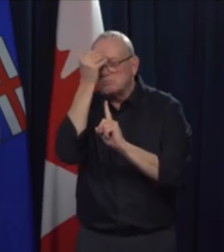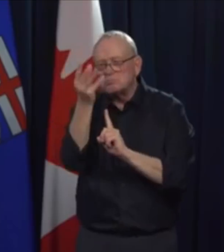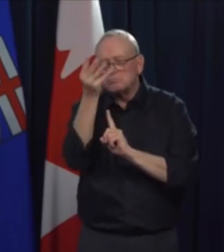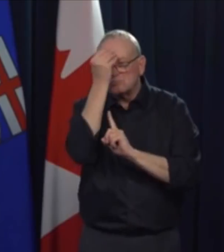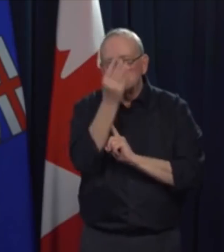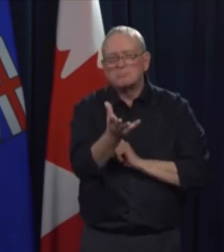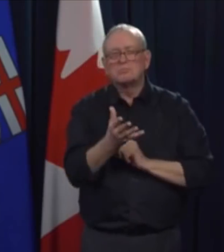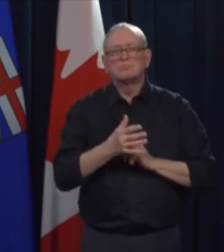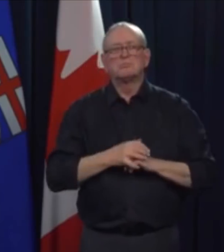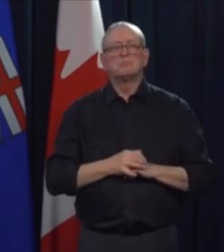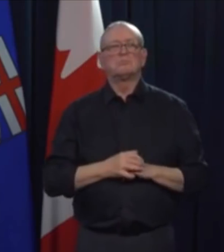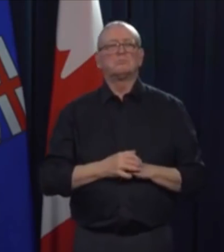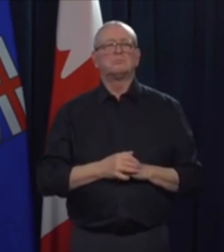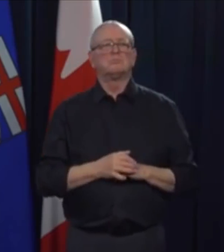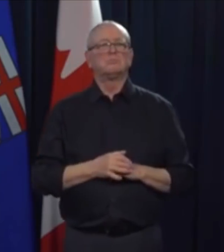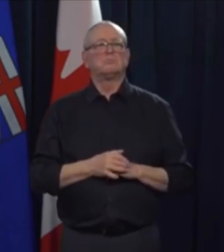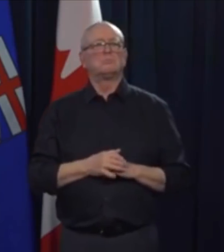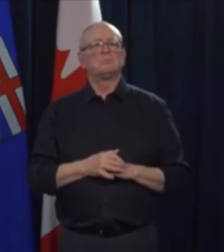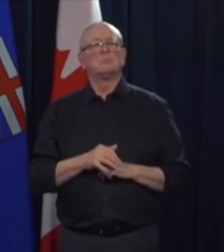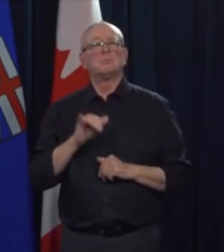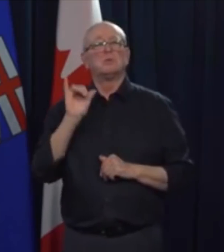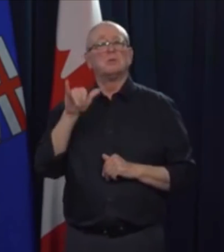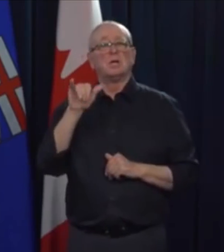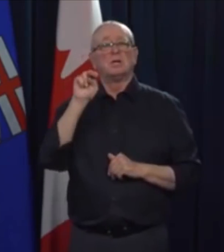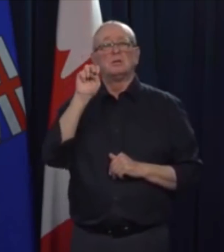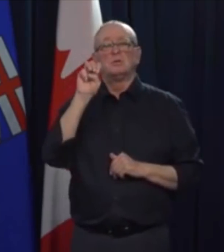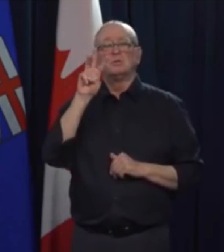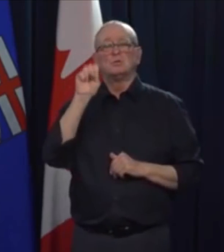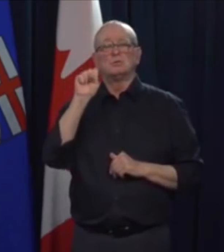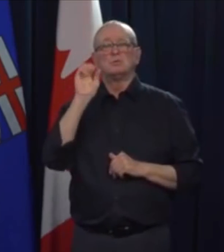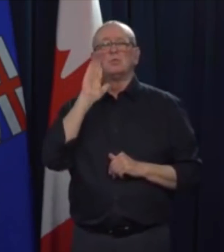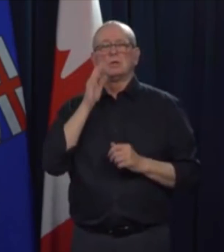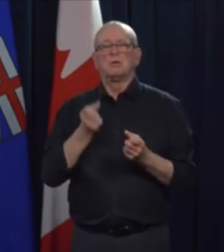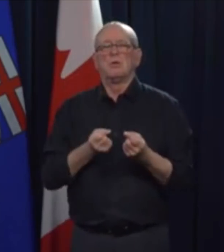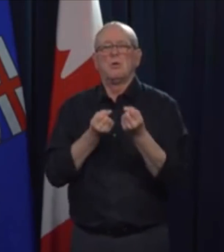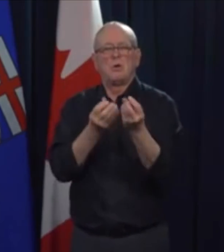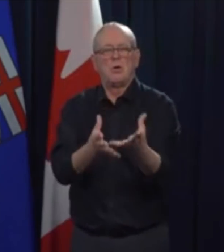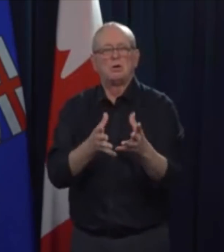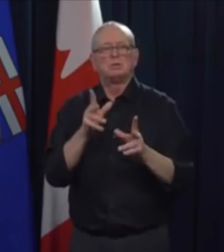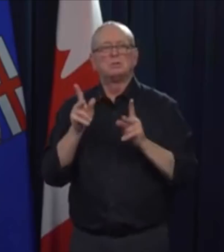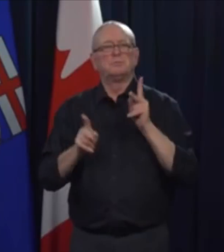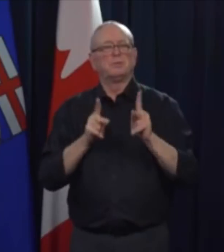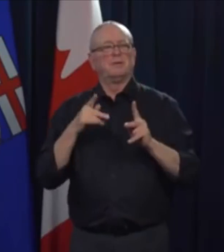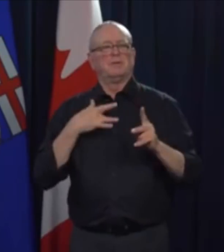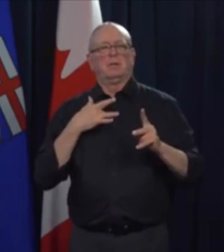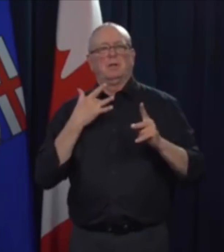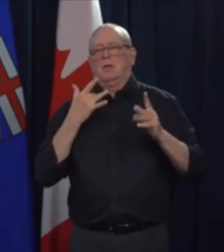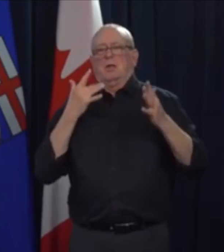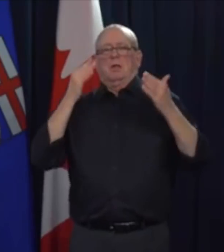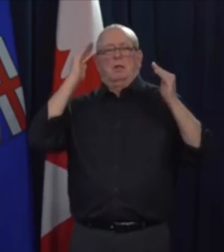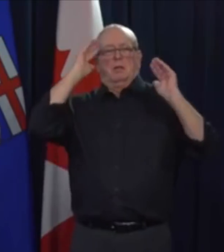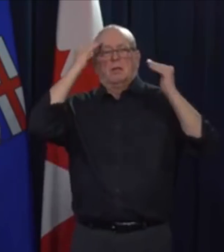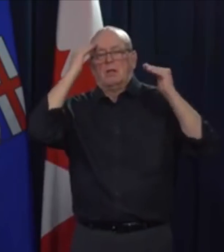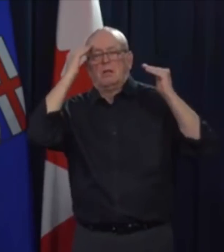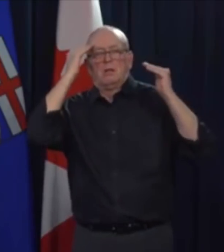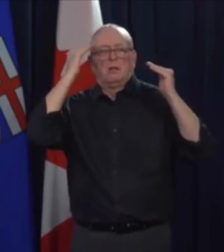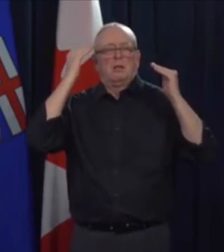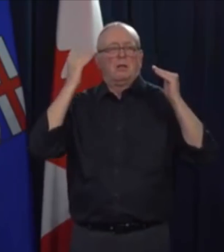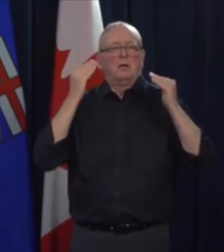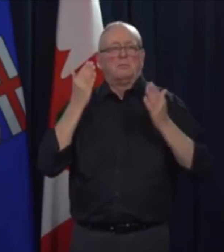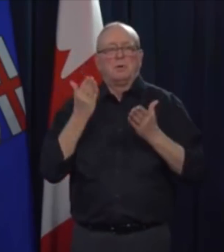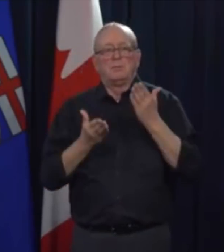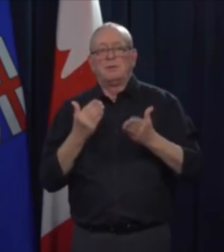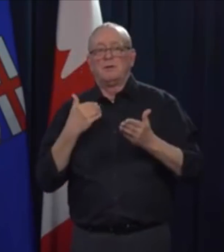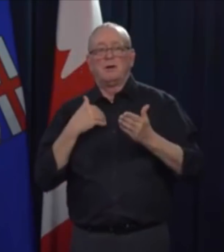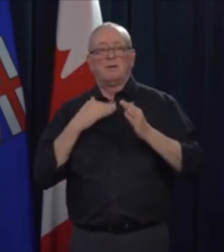now from a long-term care facility, or you may have a loved one who lives in one. Although I want to reiterate that